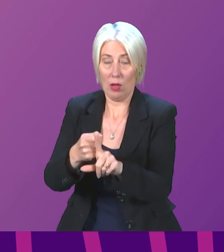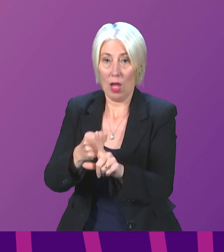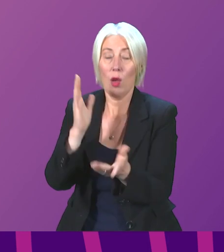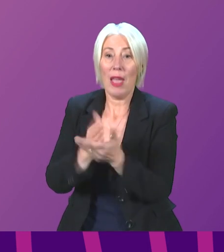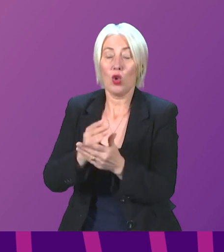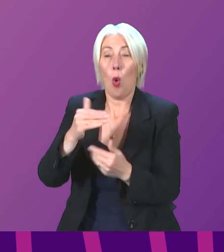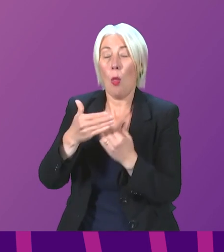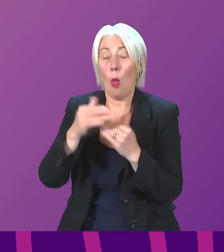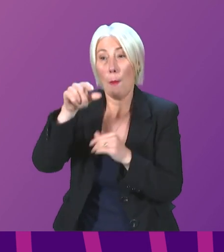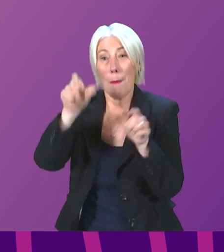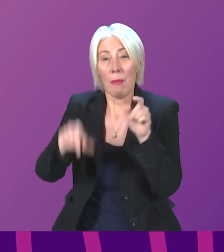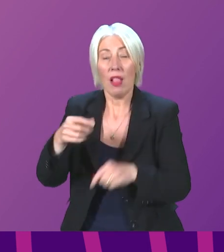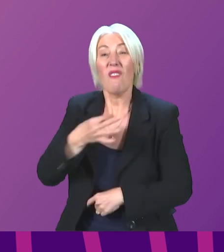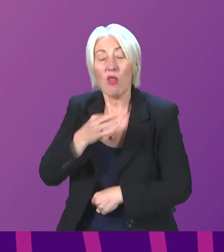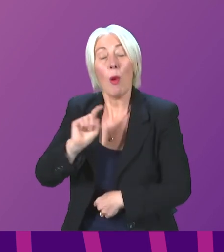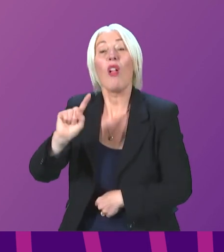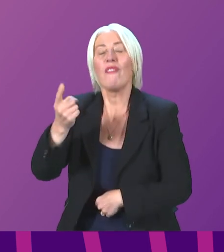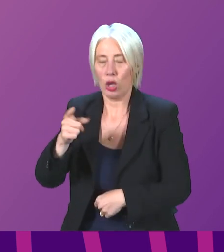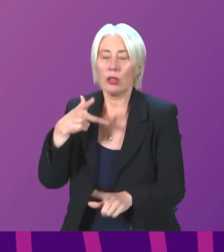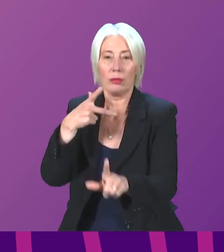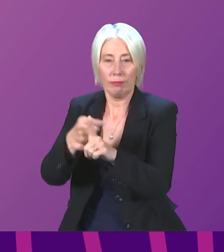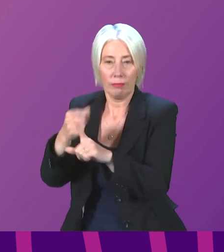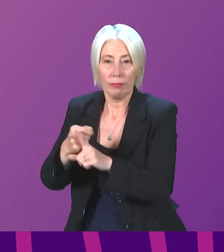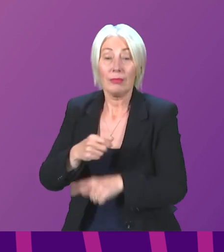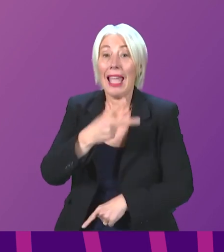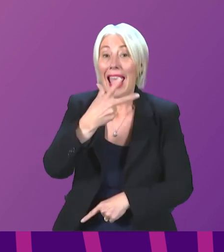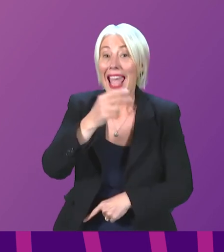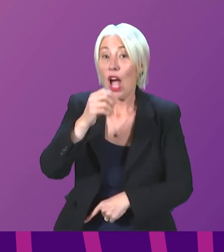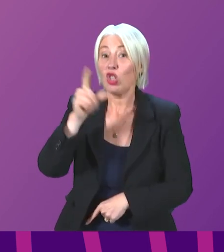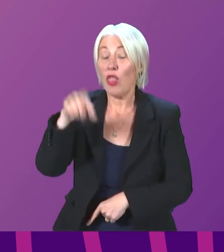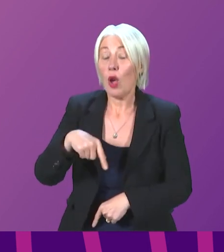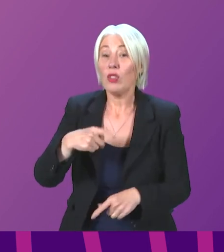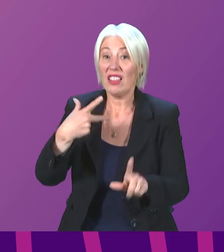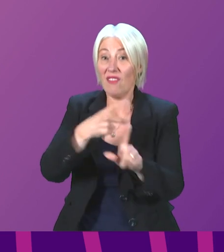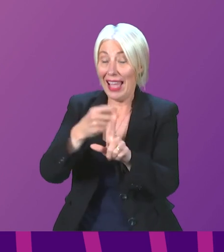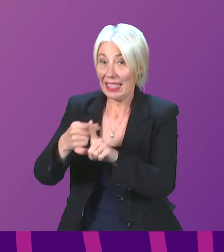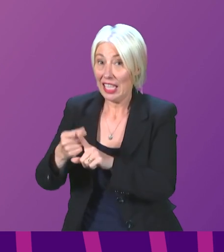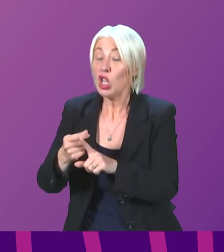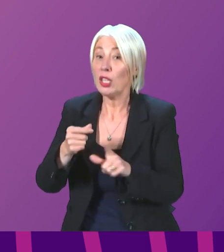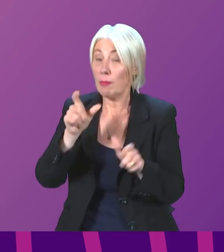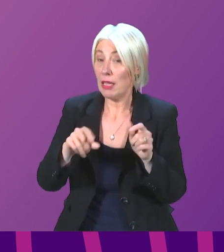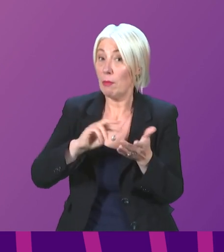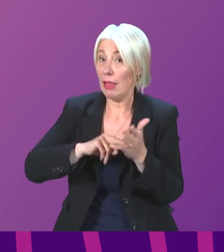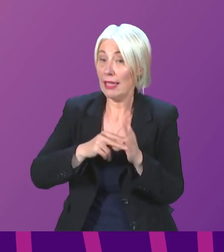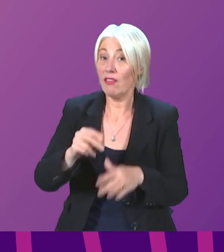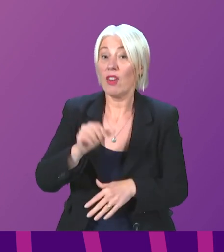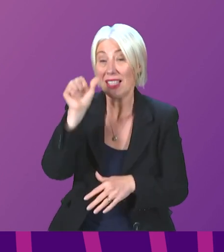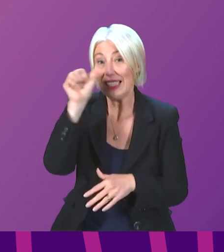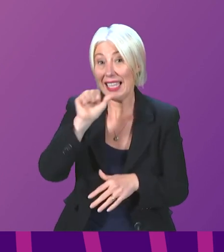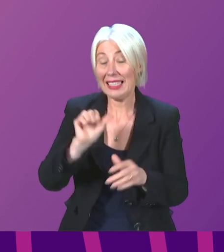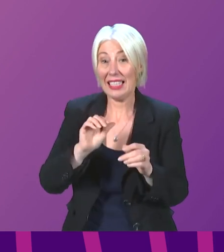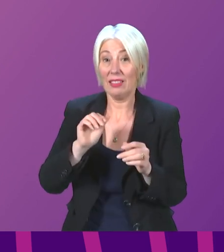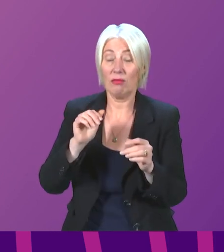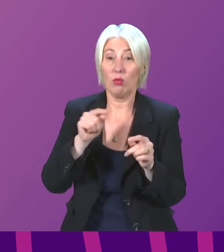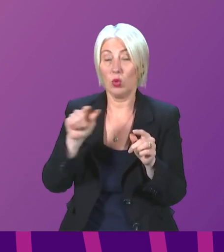first. We have already scheduled more than 800,000 winter vaccination appointments for those aged 65 and over, with hundreds of thousands